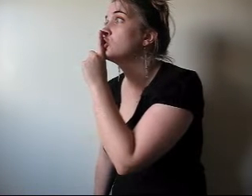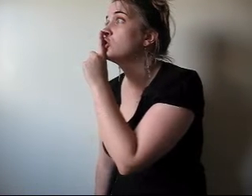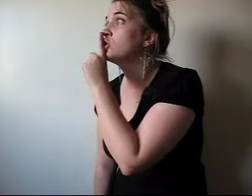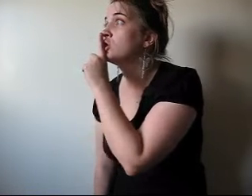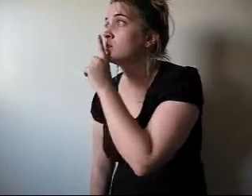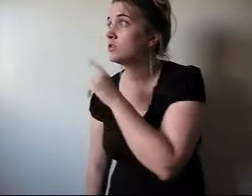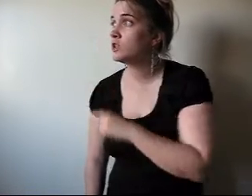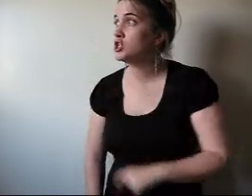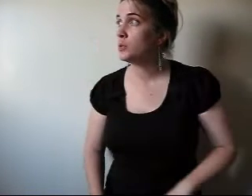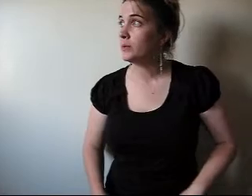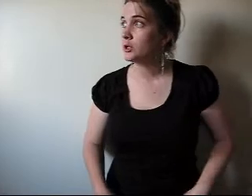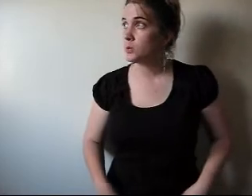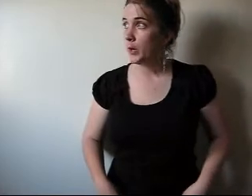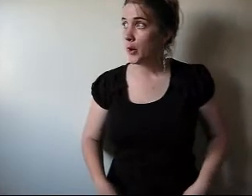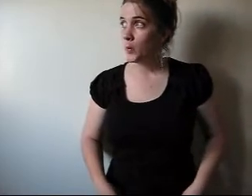Shhh... Shhhhhh...- Big Larry Crow.